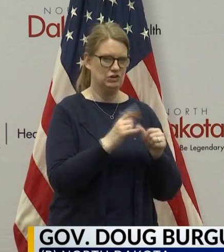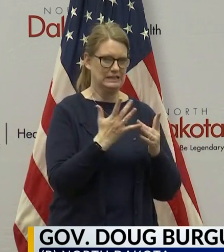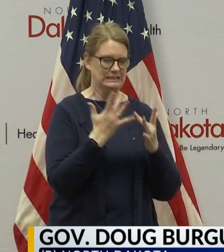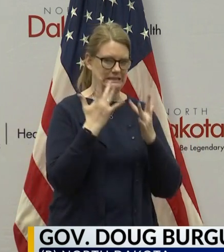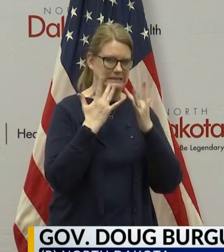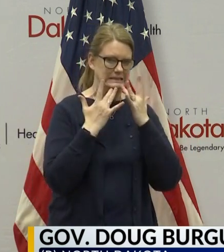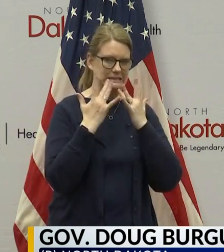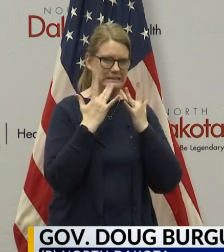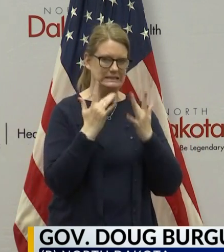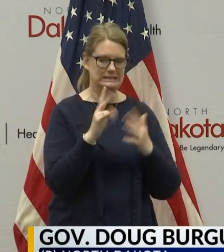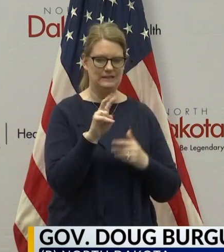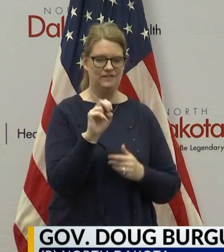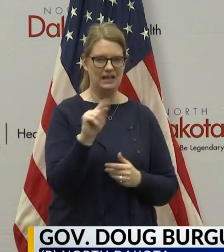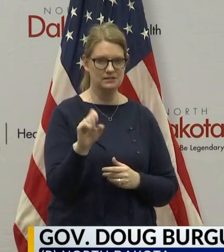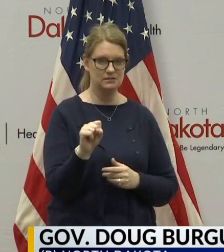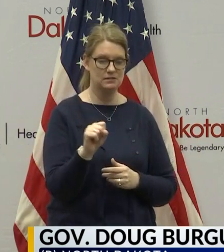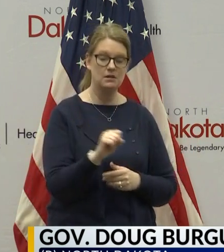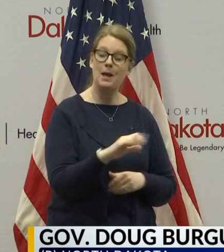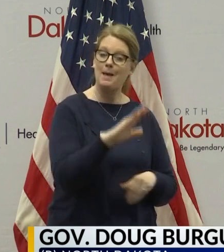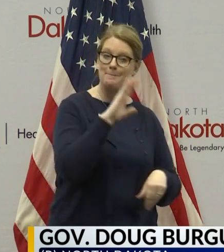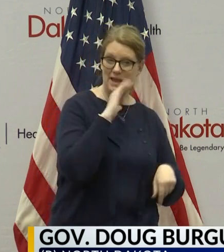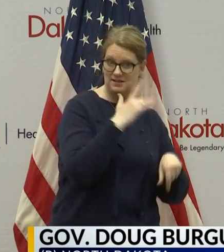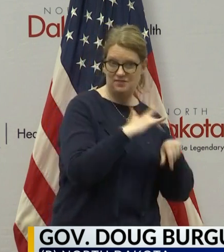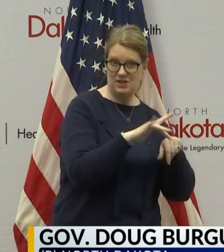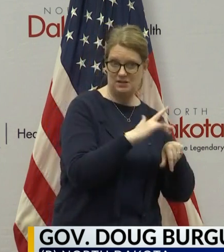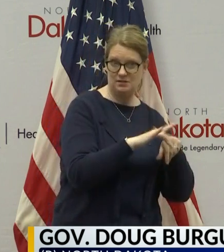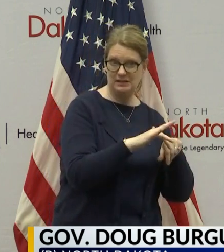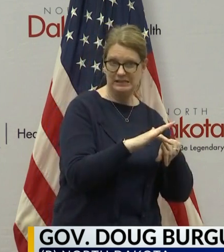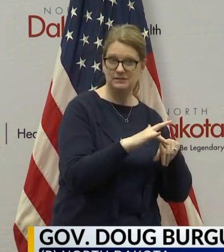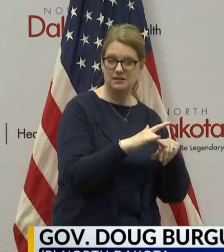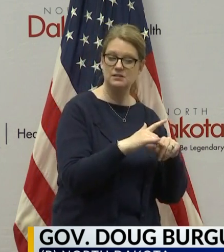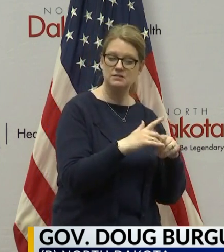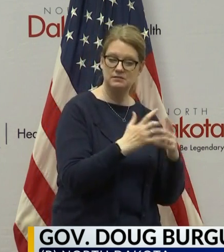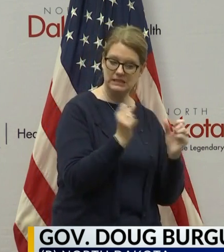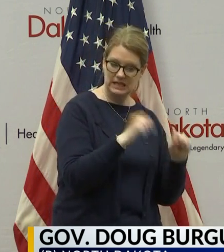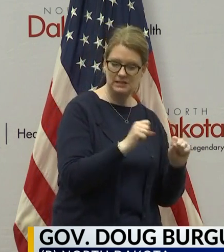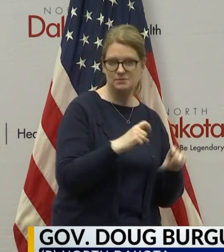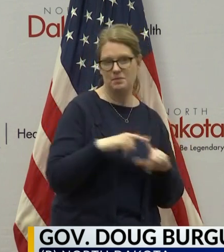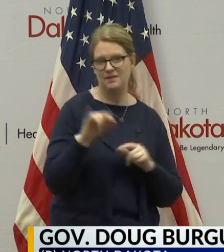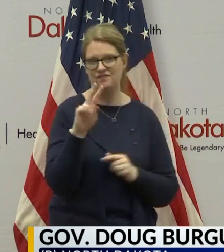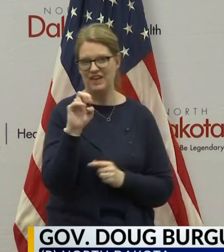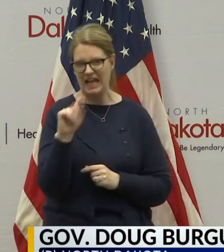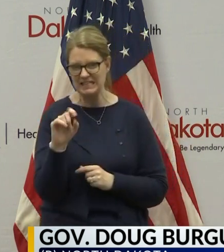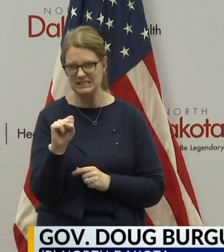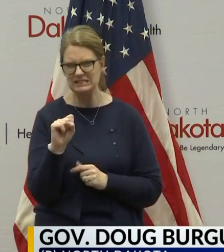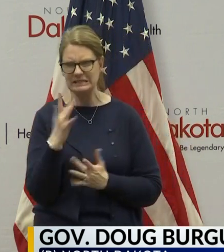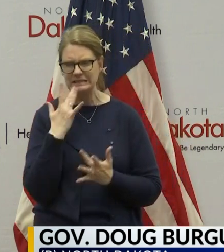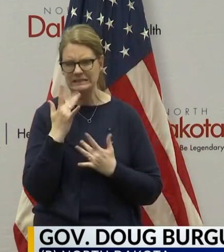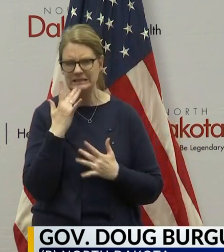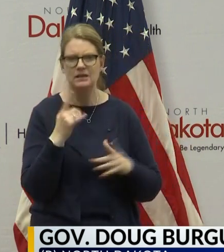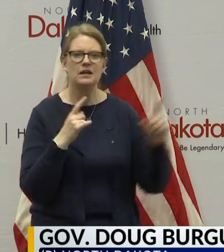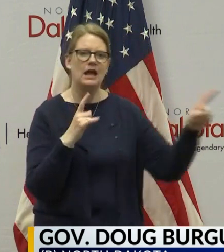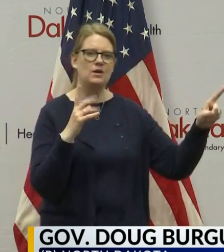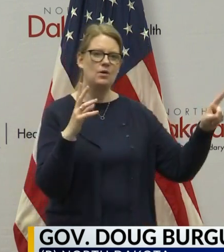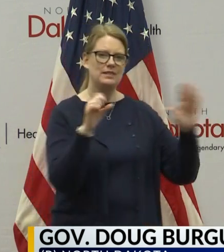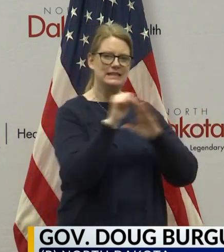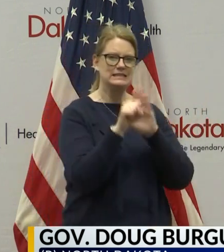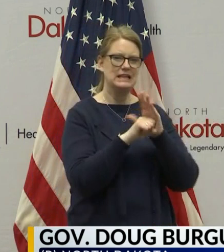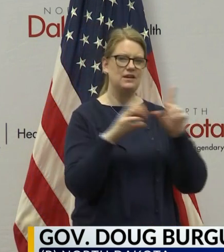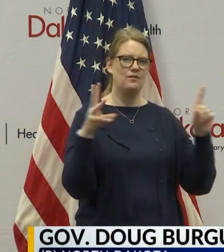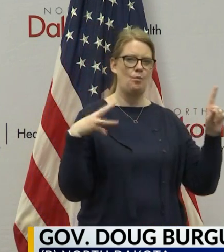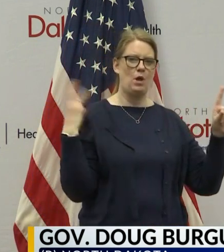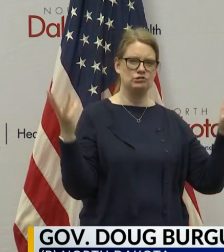ventilators. We've got way more beds and bed capacity than we've got ventilators. I know that the state of Washington had received